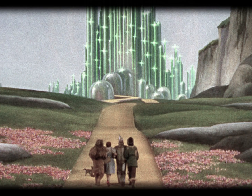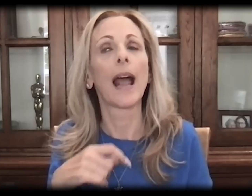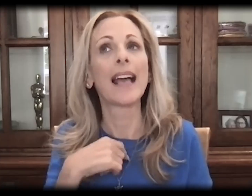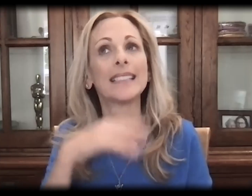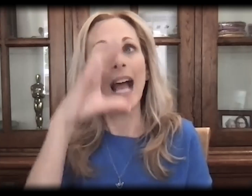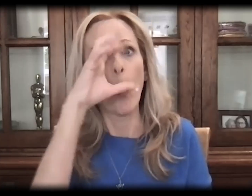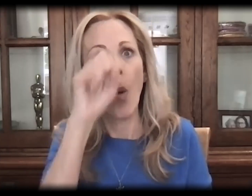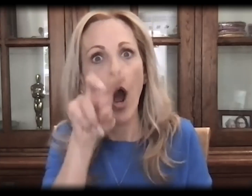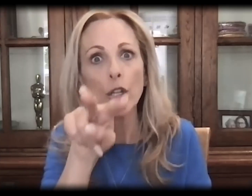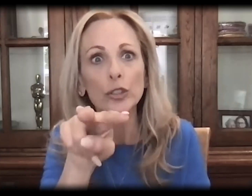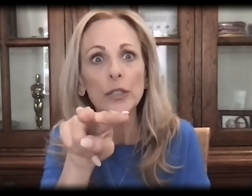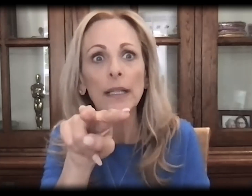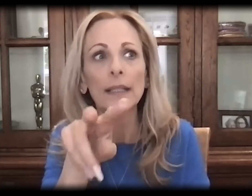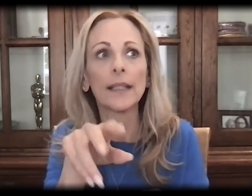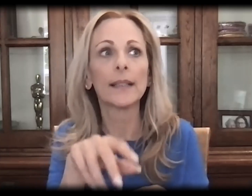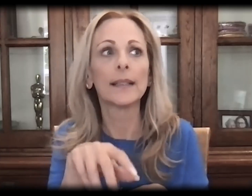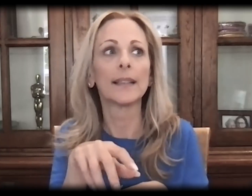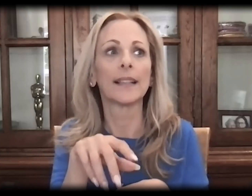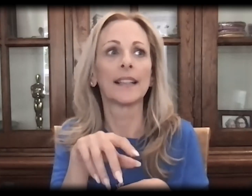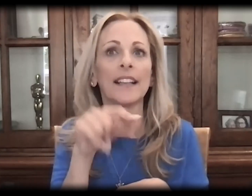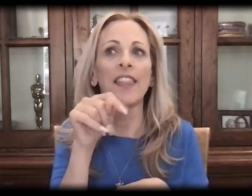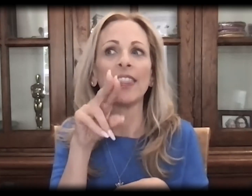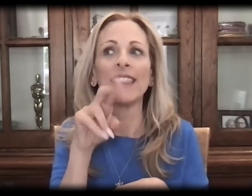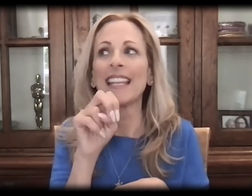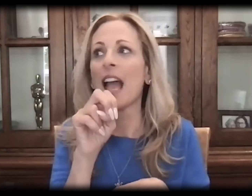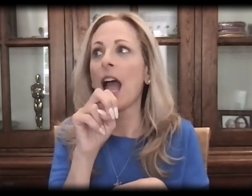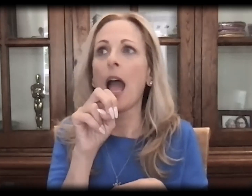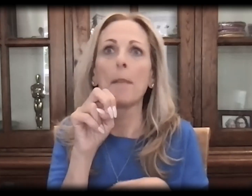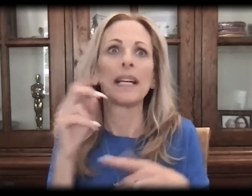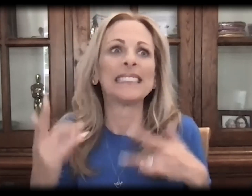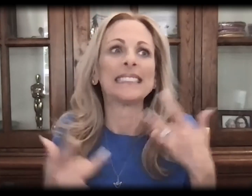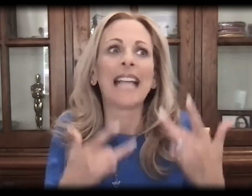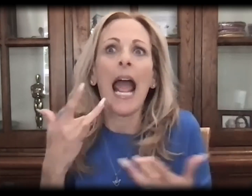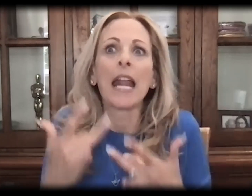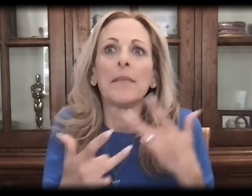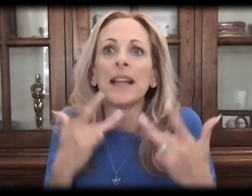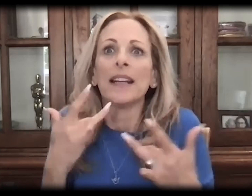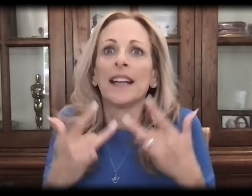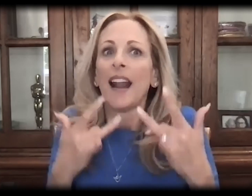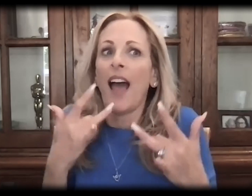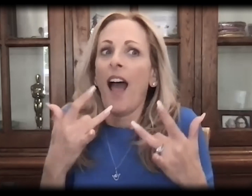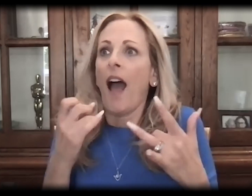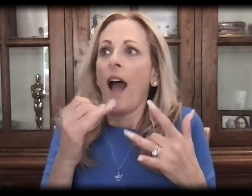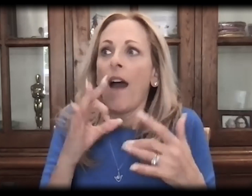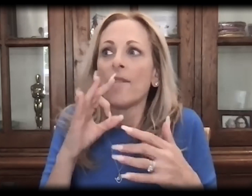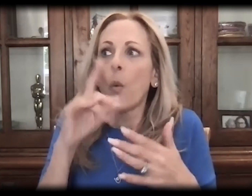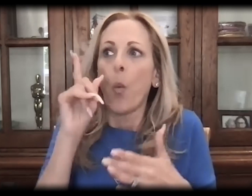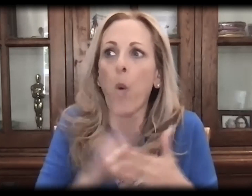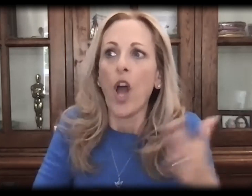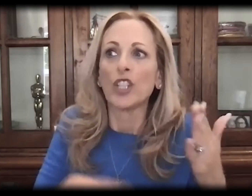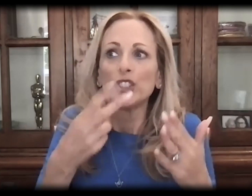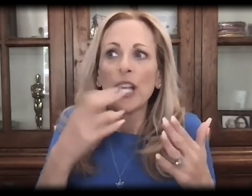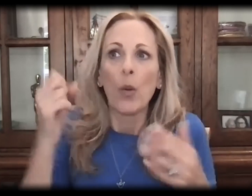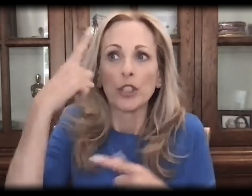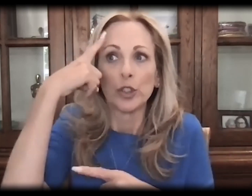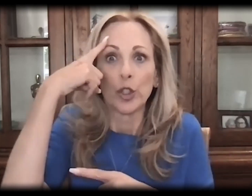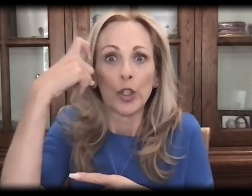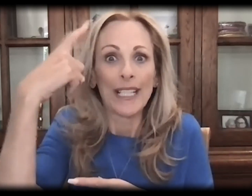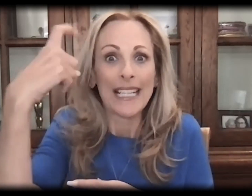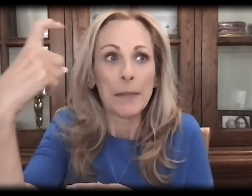And in that dream, I found myself fascinated by the excitement of what she